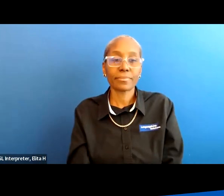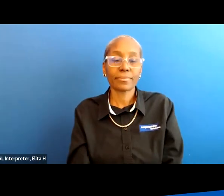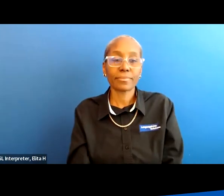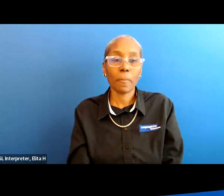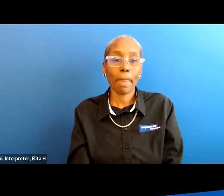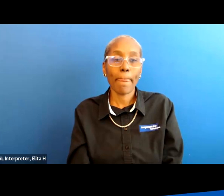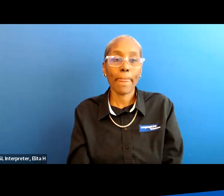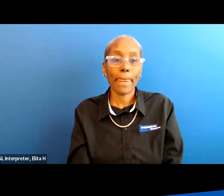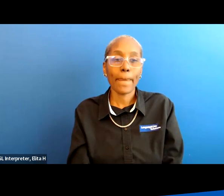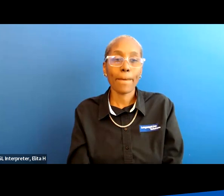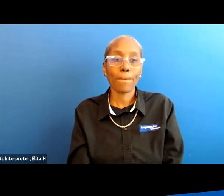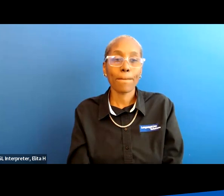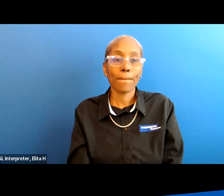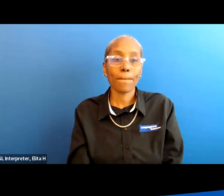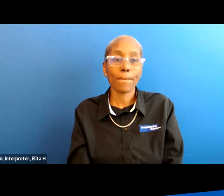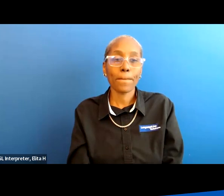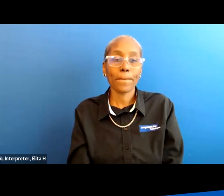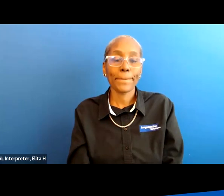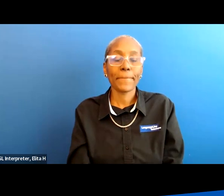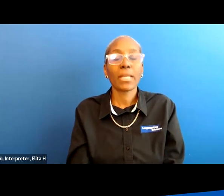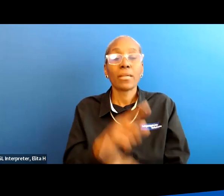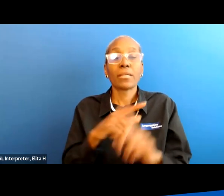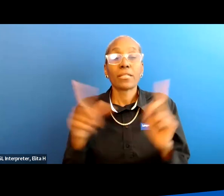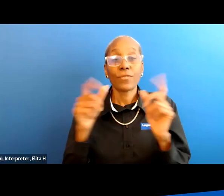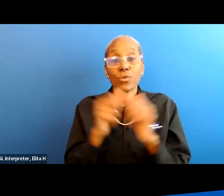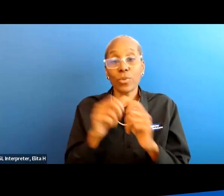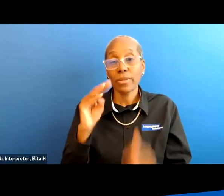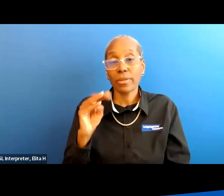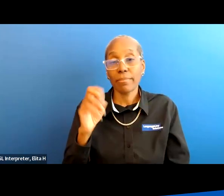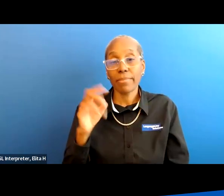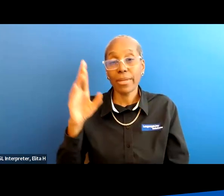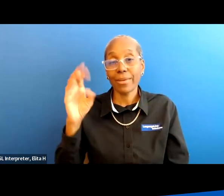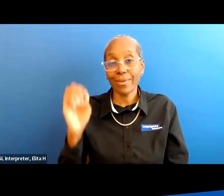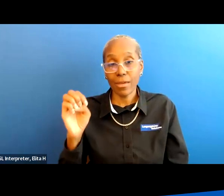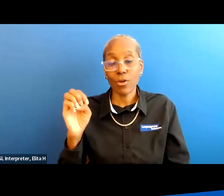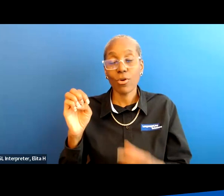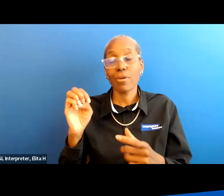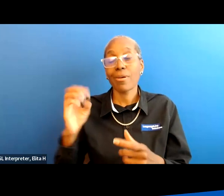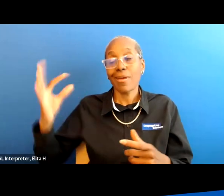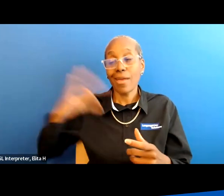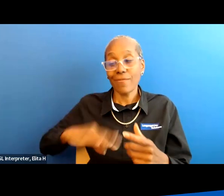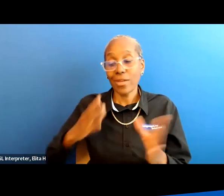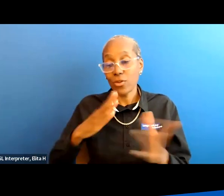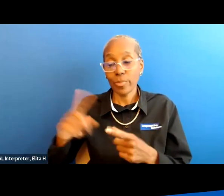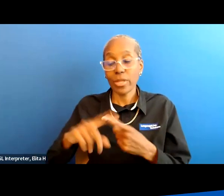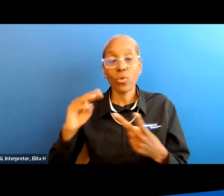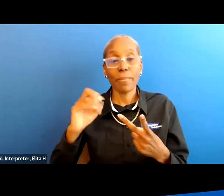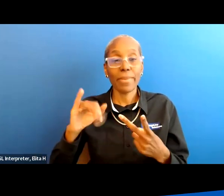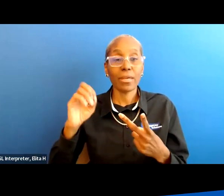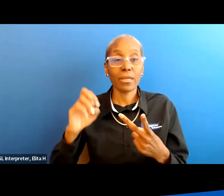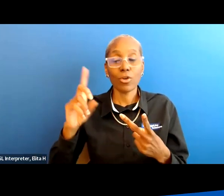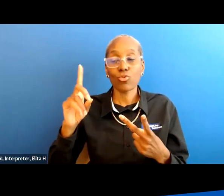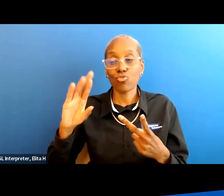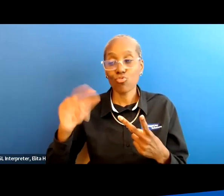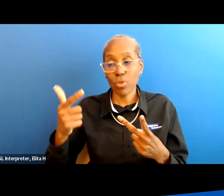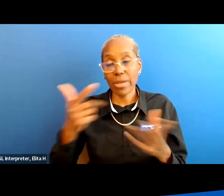um with a medical medicare advantage plan or medicare supplement insurance and drug plans those